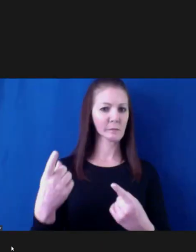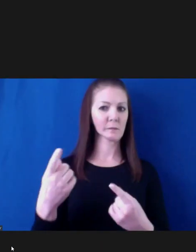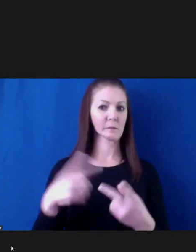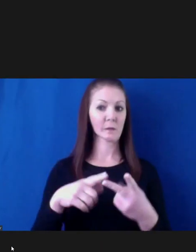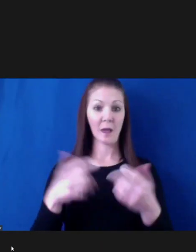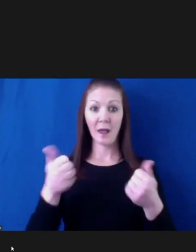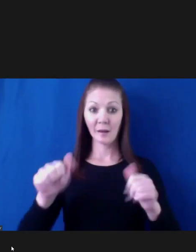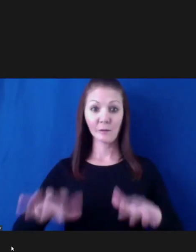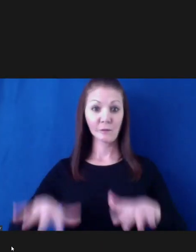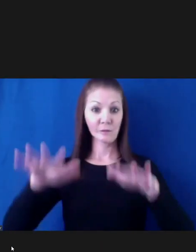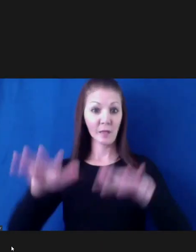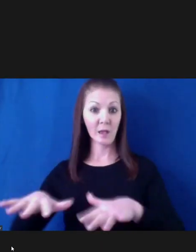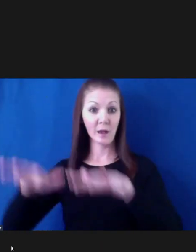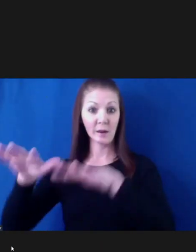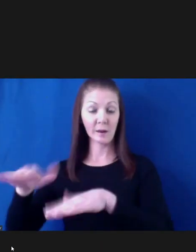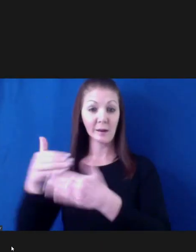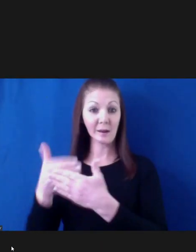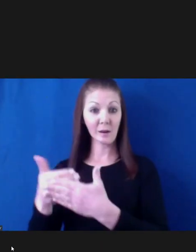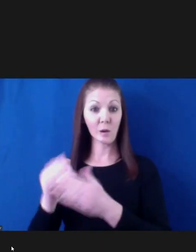shoreline?